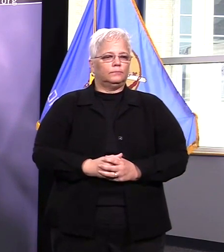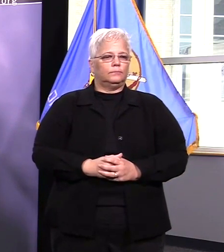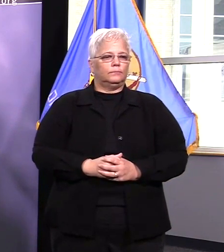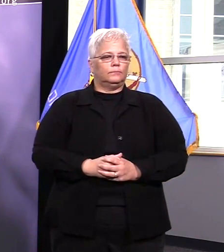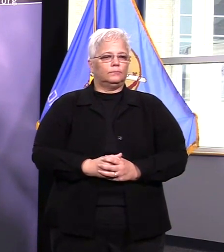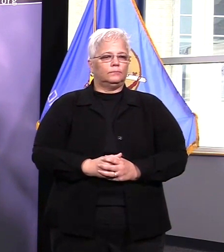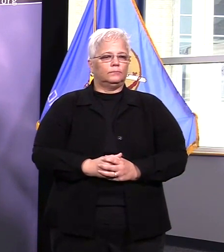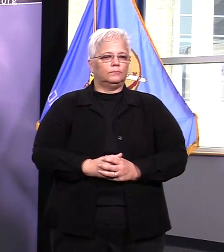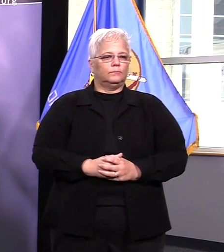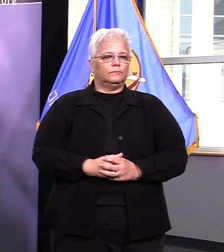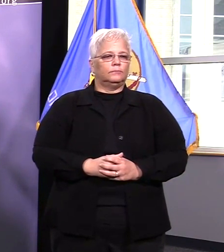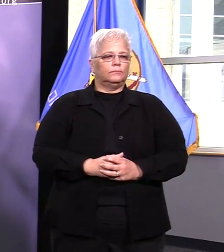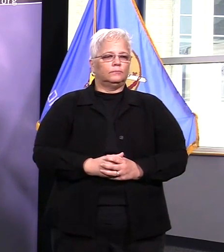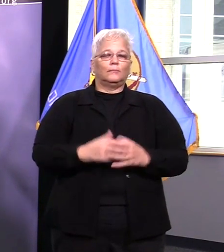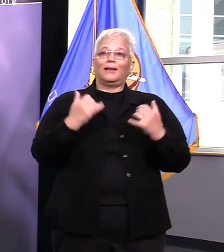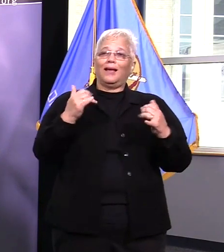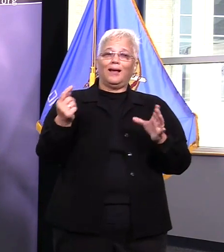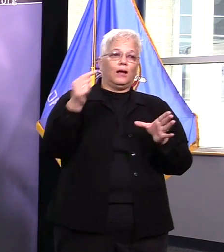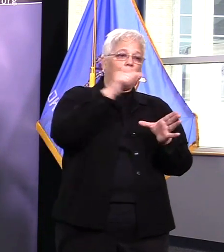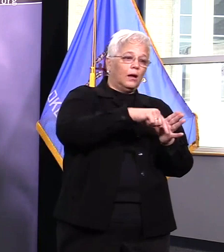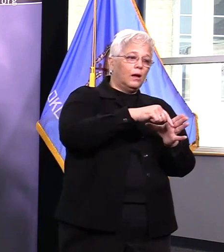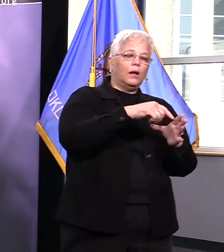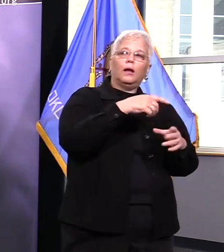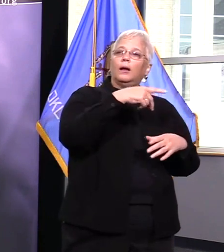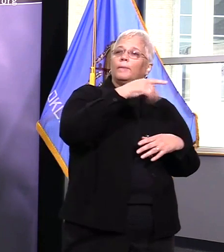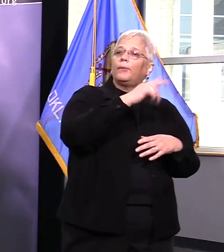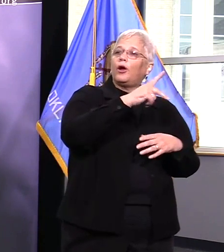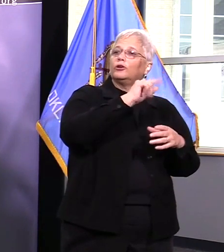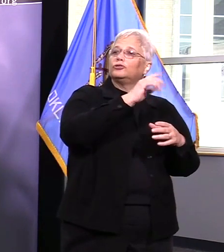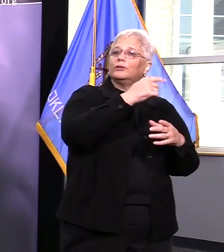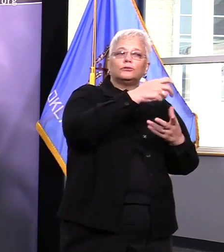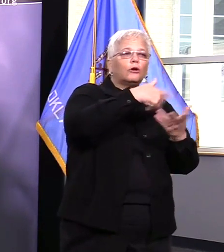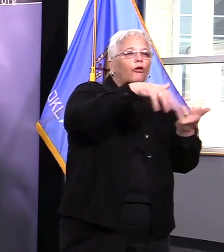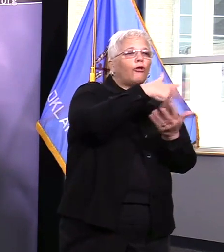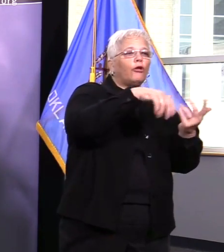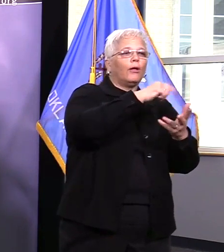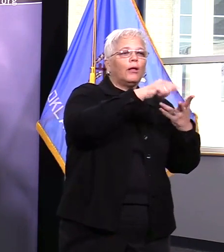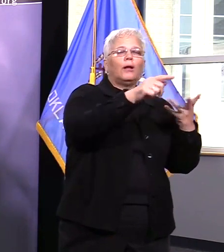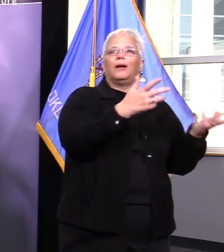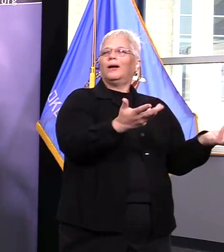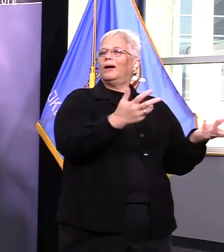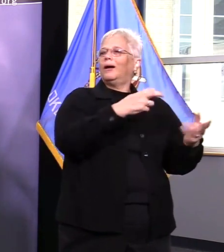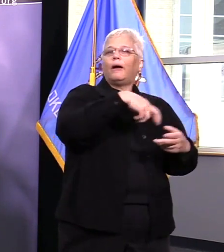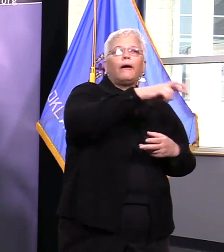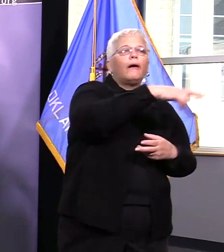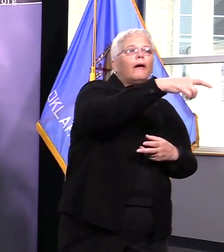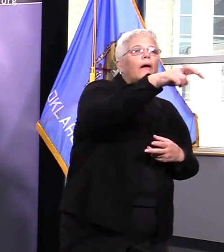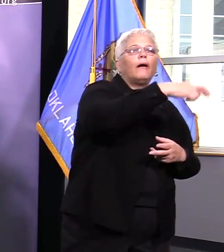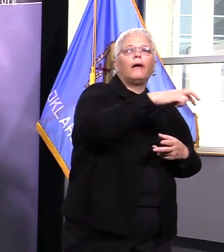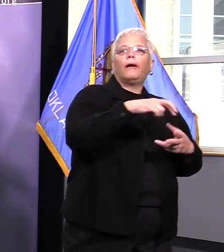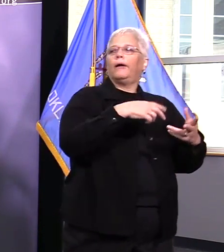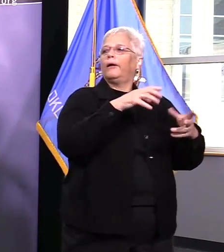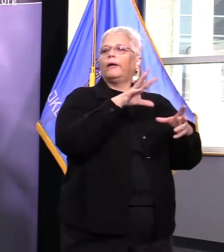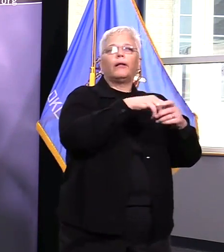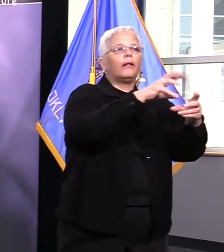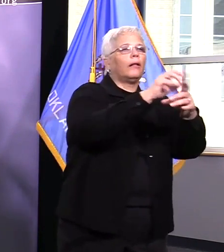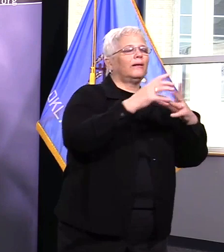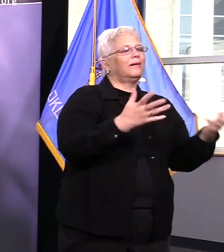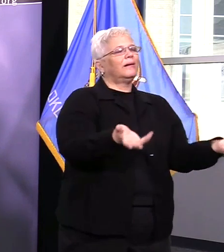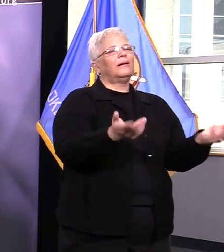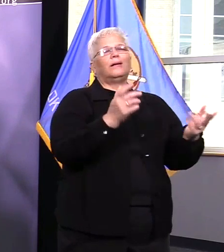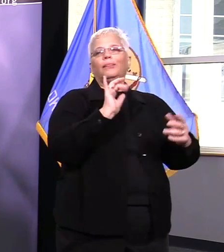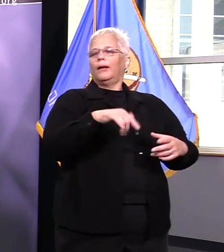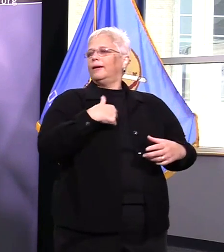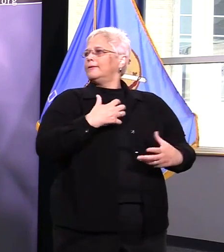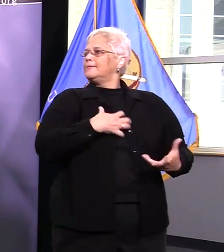parks director and the director of the tulsa county parks and the river parks and what we identified was most of the